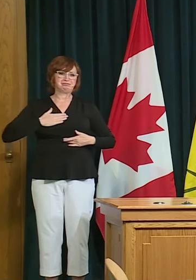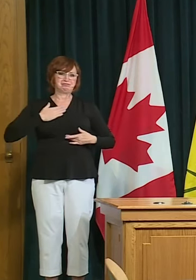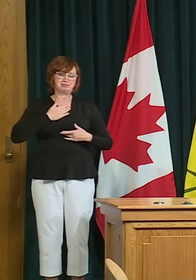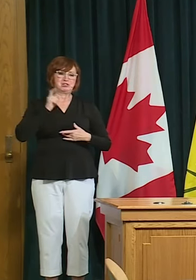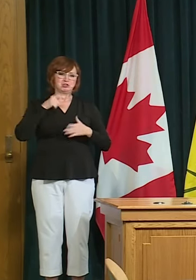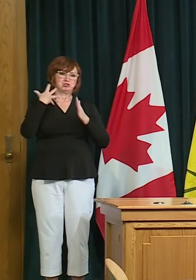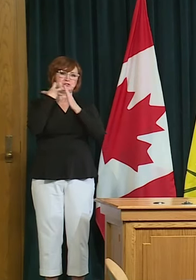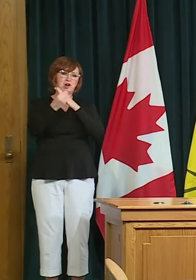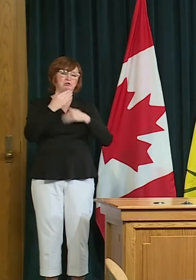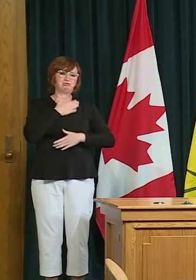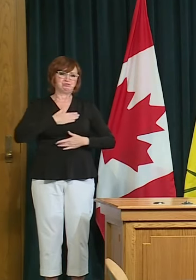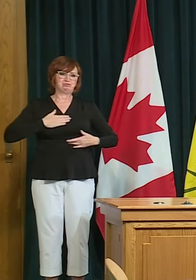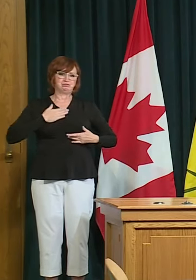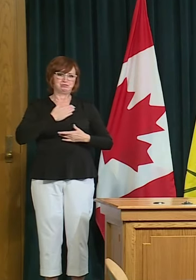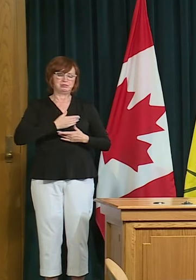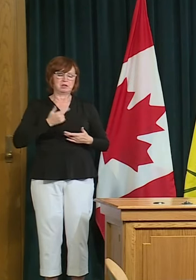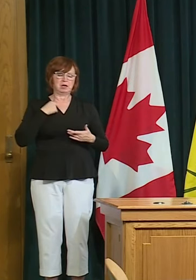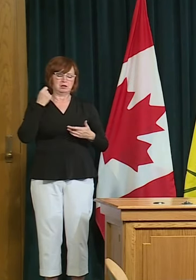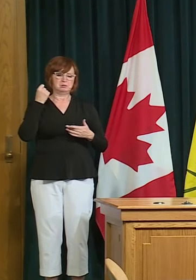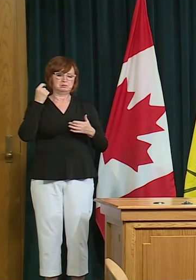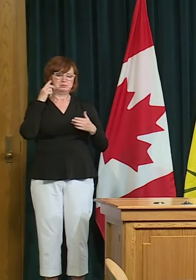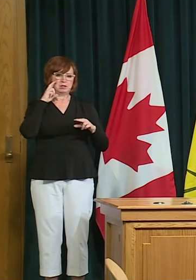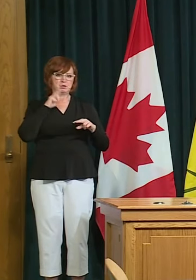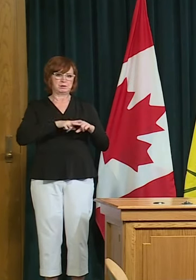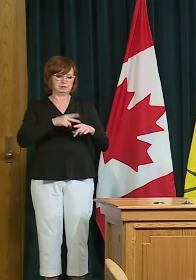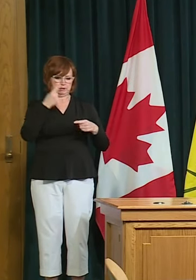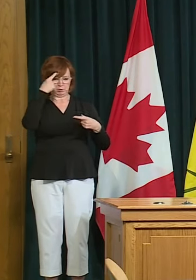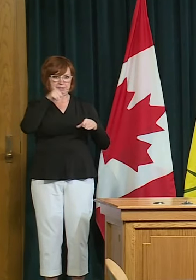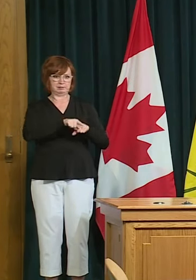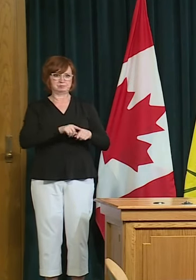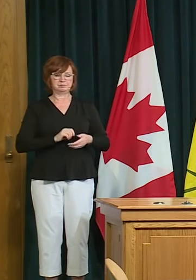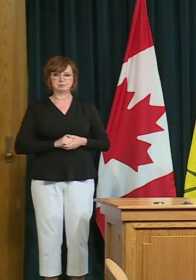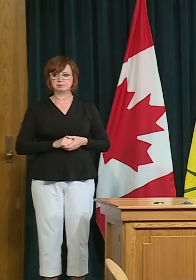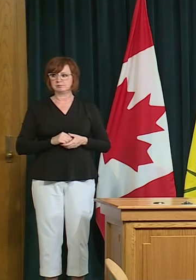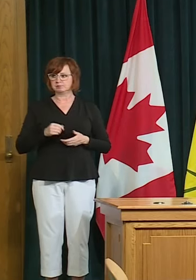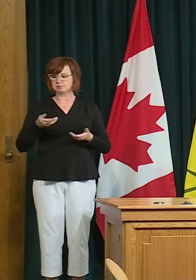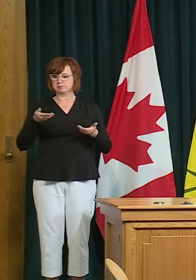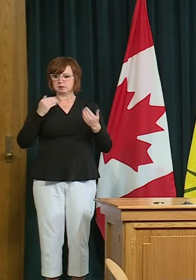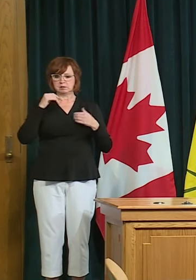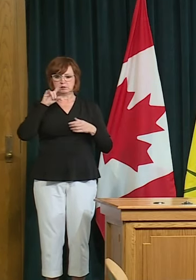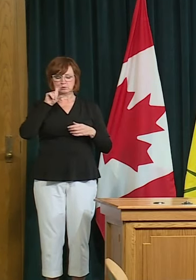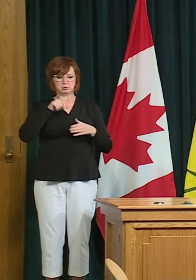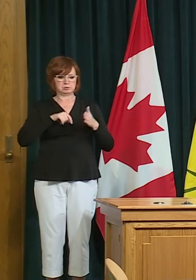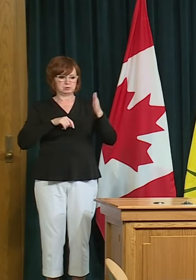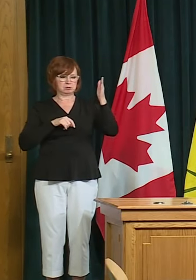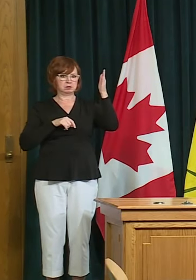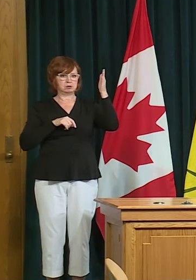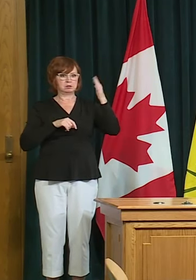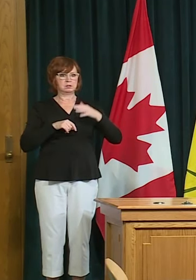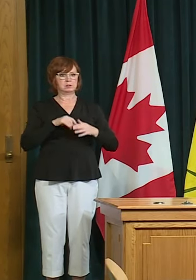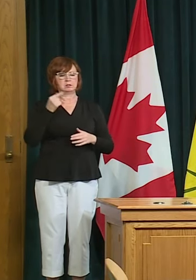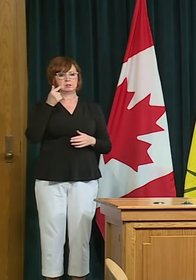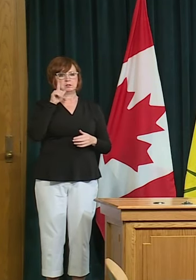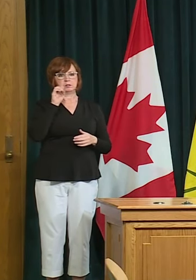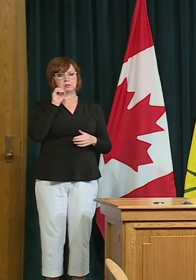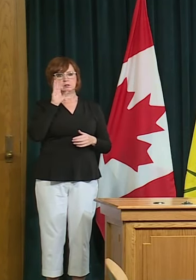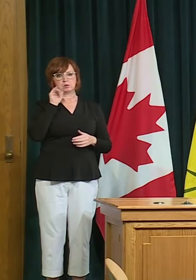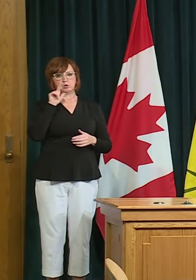some of these areas next question on the phone line we have kayleen swatsky with global